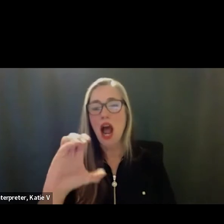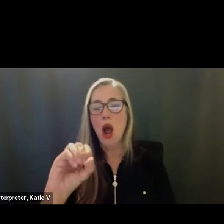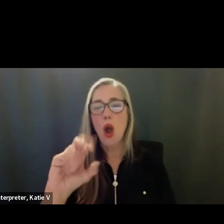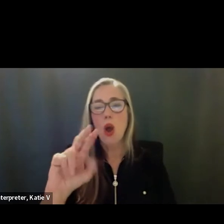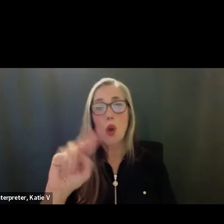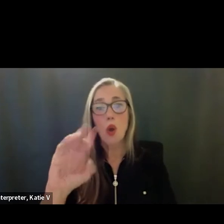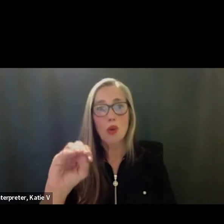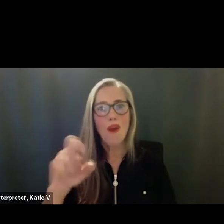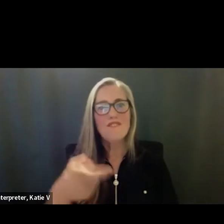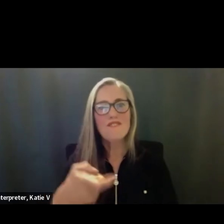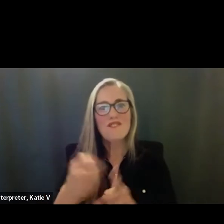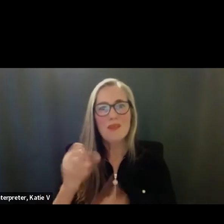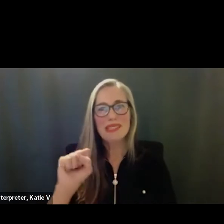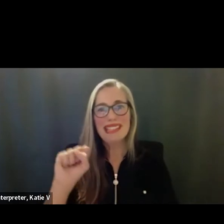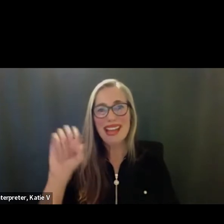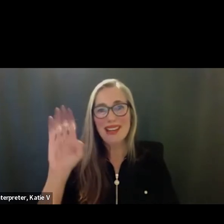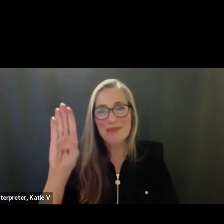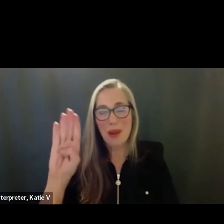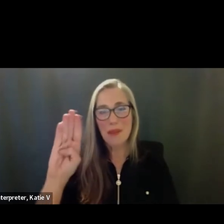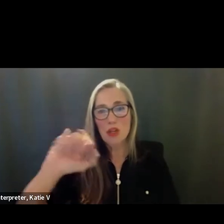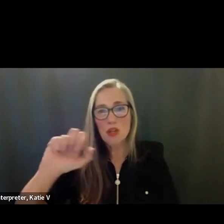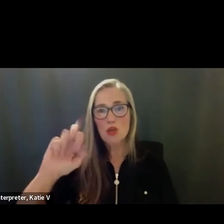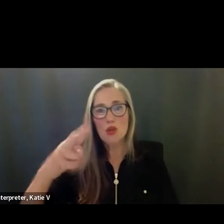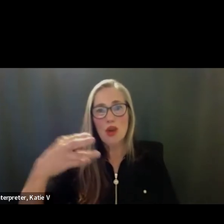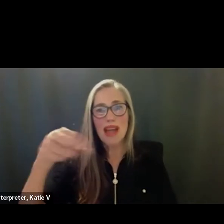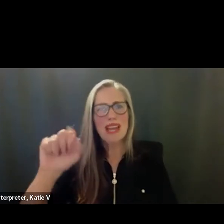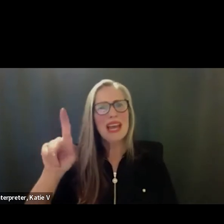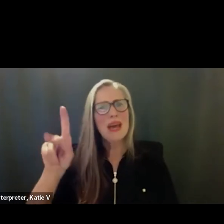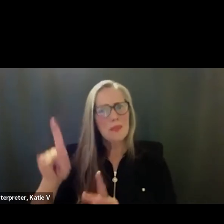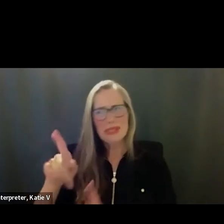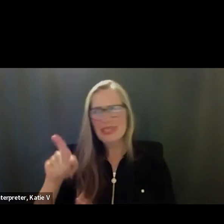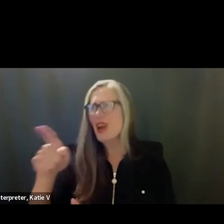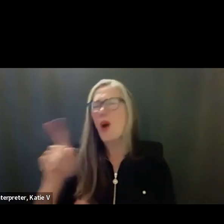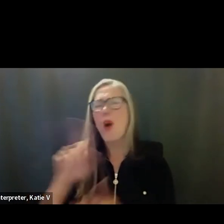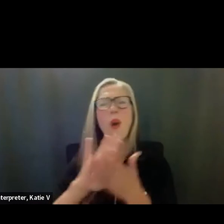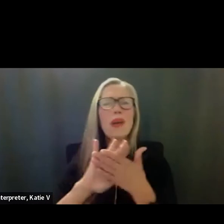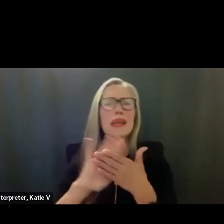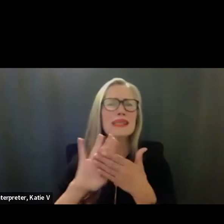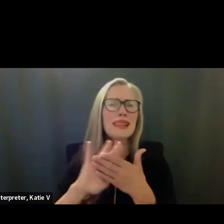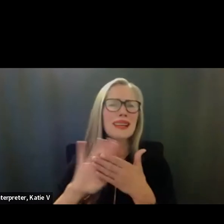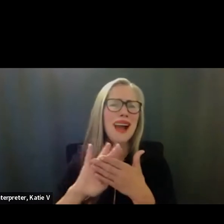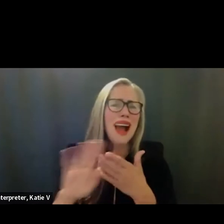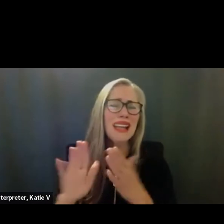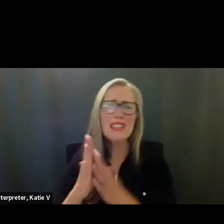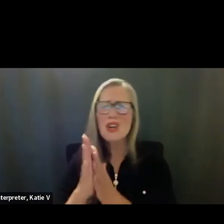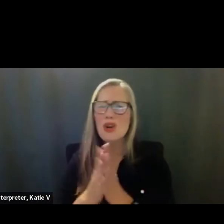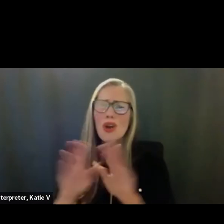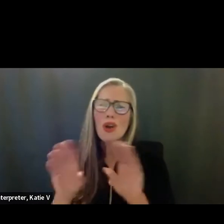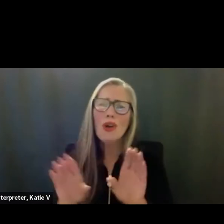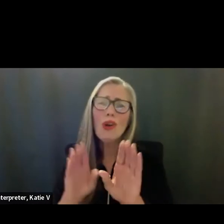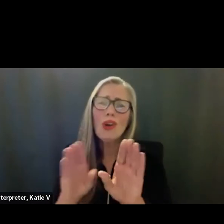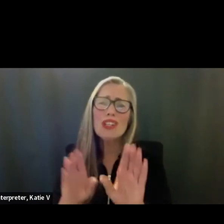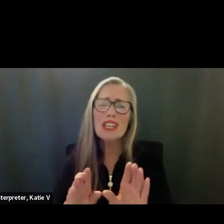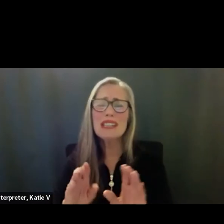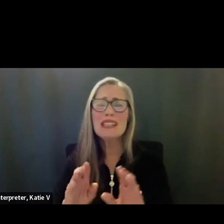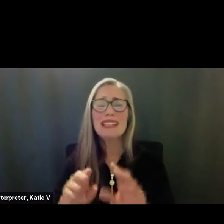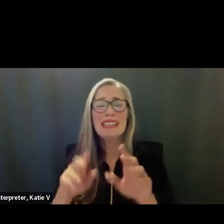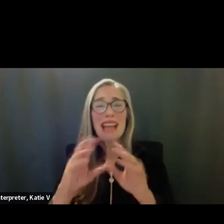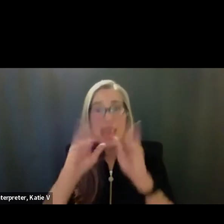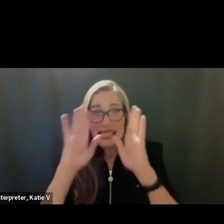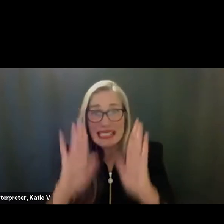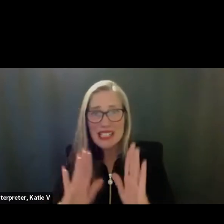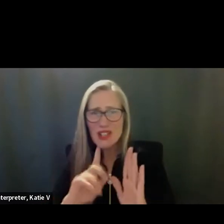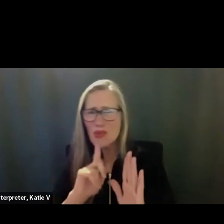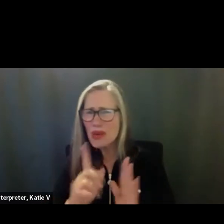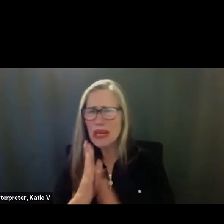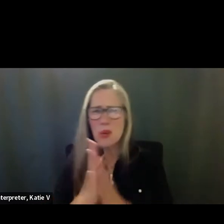from Santa Barbara Junior High School, the nominee said he's not only a kind, encouraging, passionate teacher. They're impressed with seeing him take time out